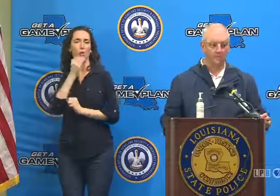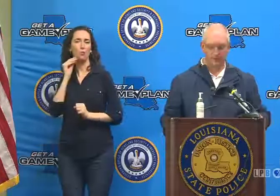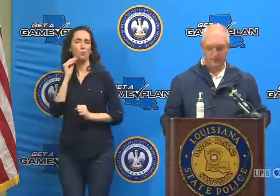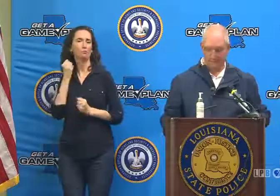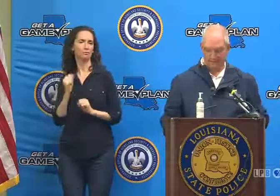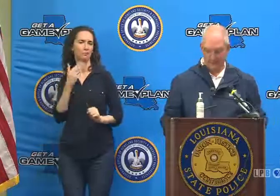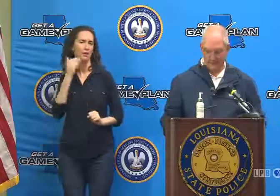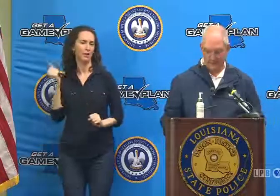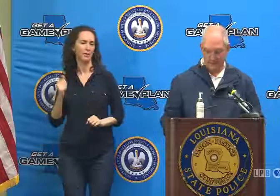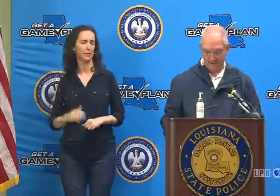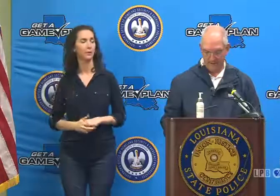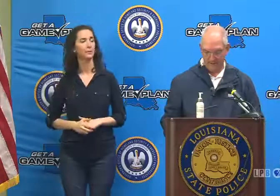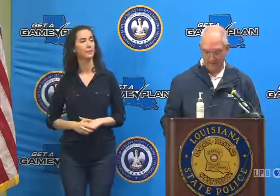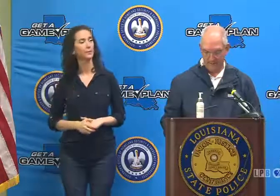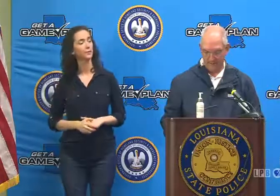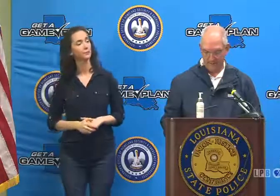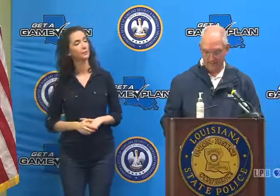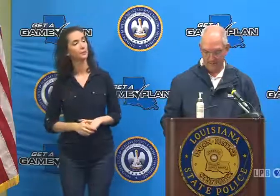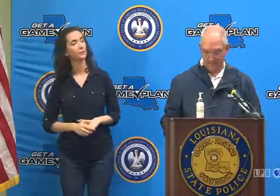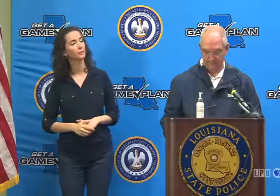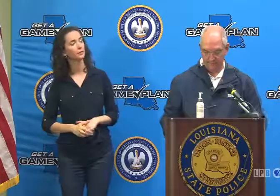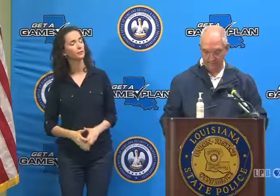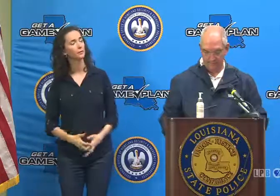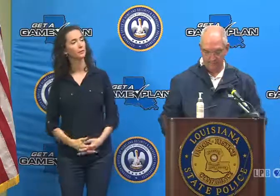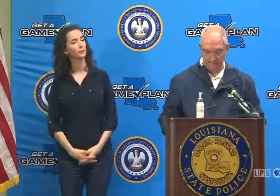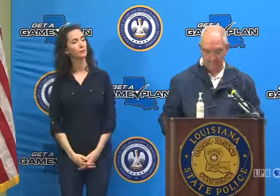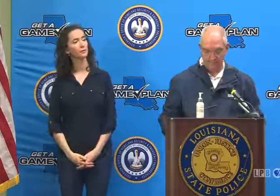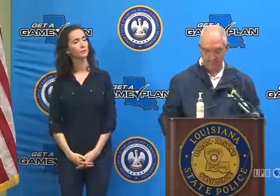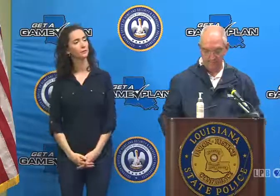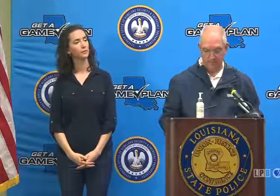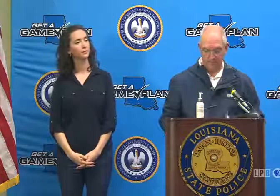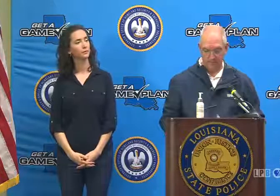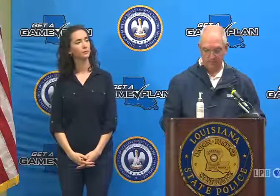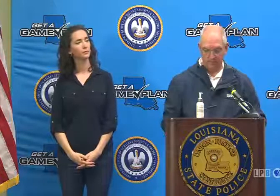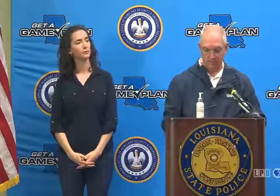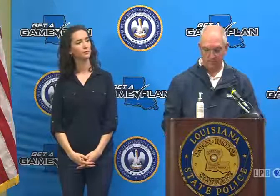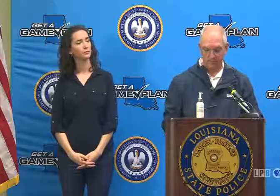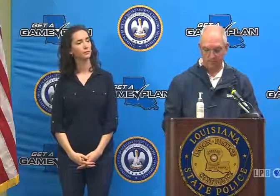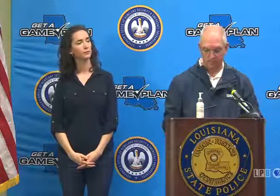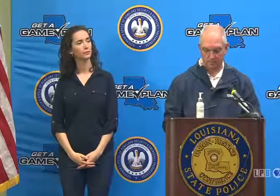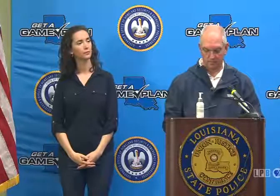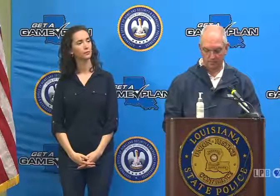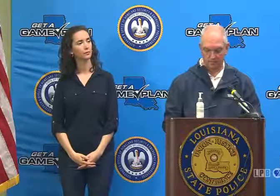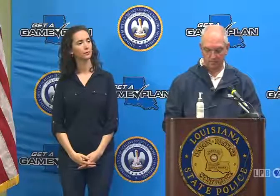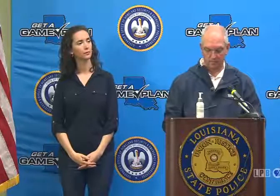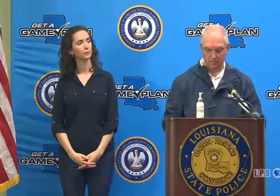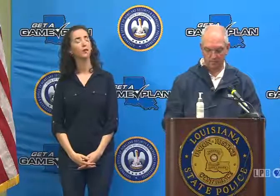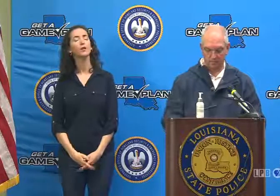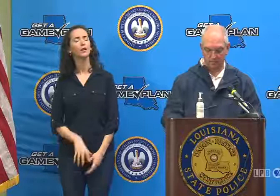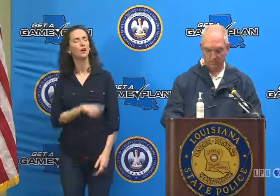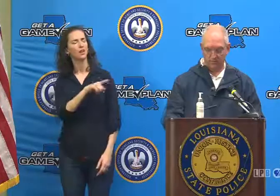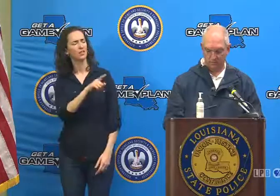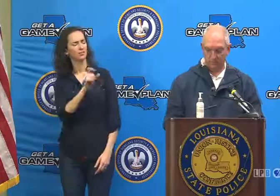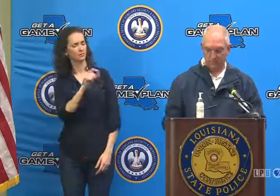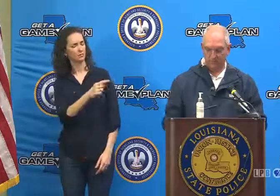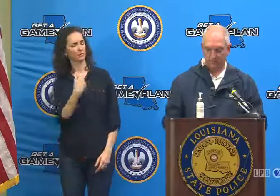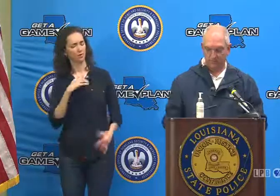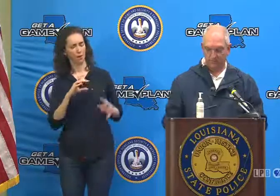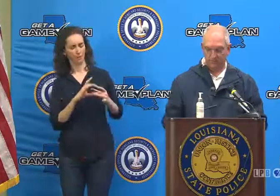Yes, sir. You mentioned the CPRA, what's